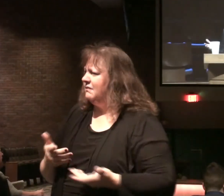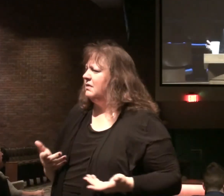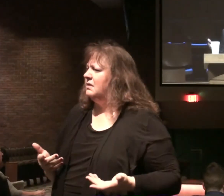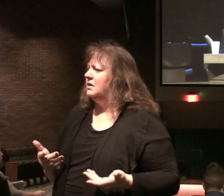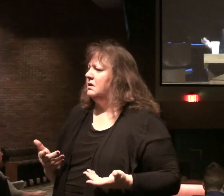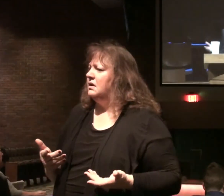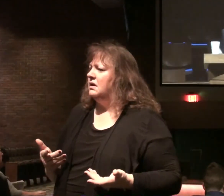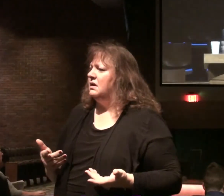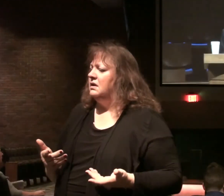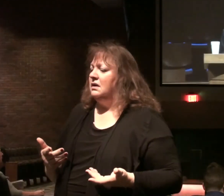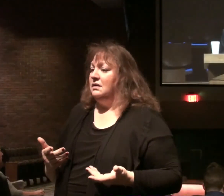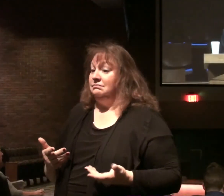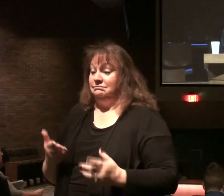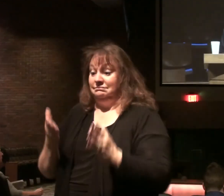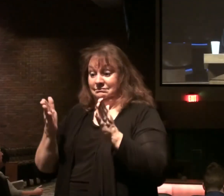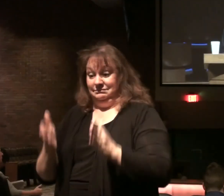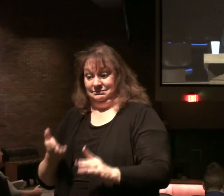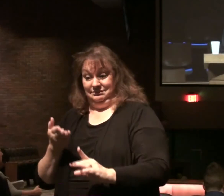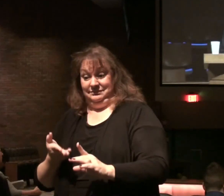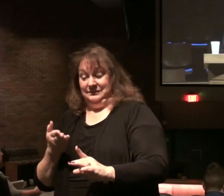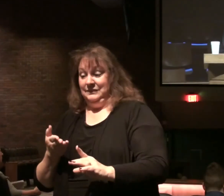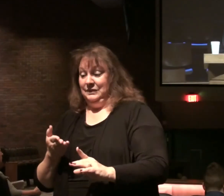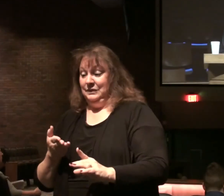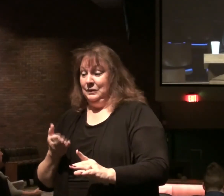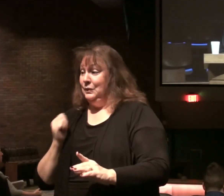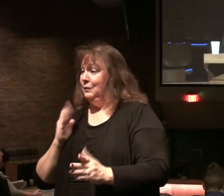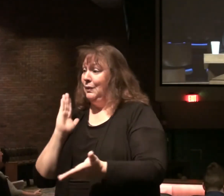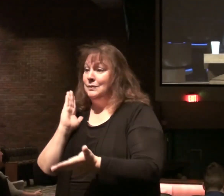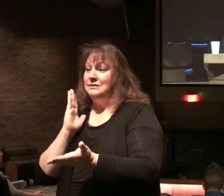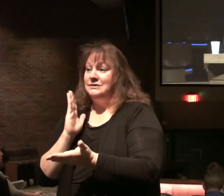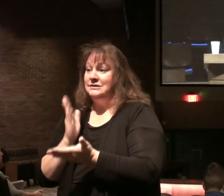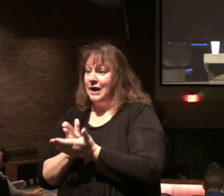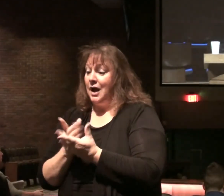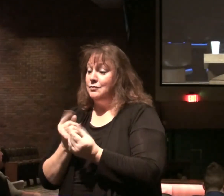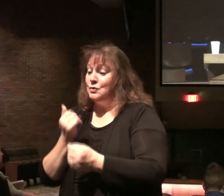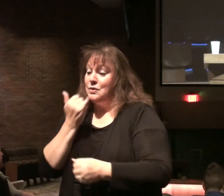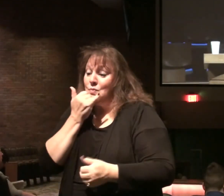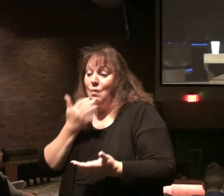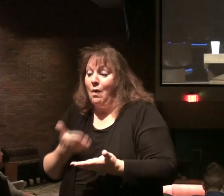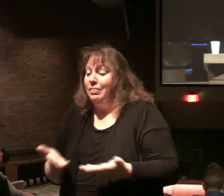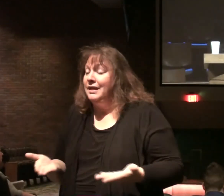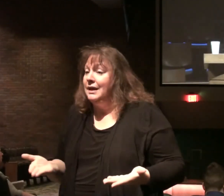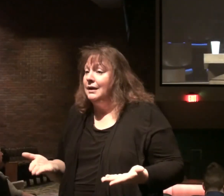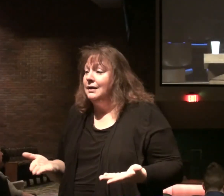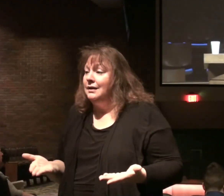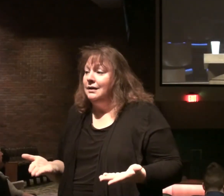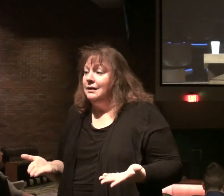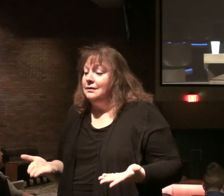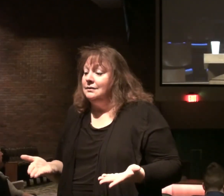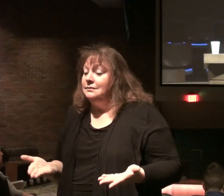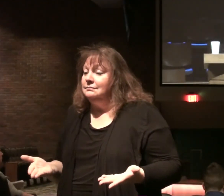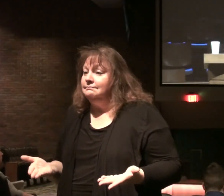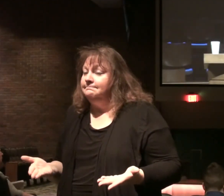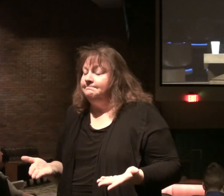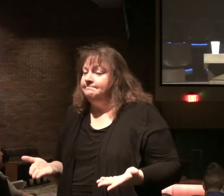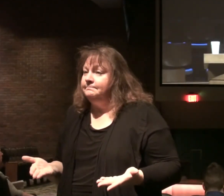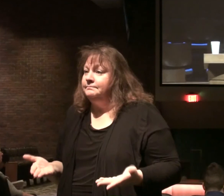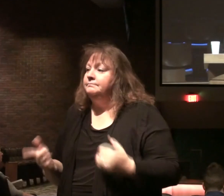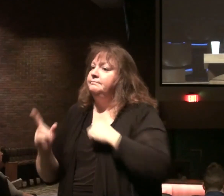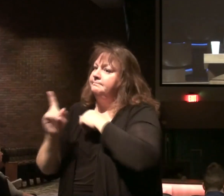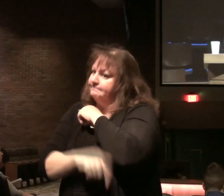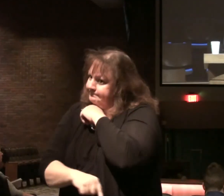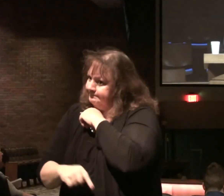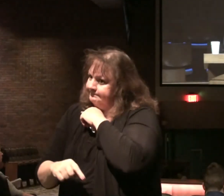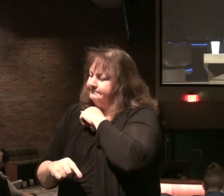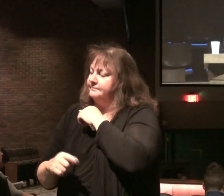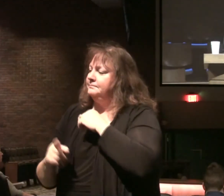What do you do with a person. Who won't quit. Doing the wrong thing. You have to bring the necessary belief.